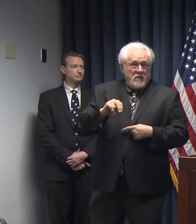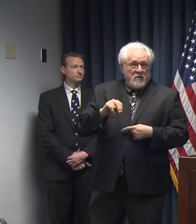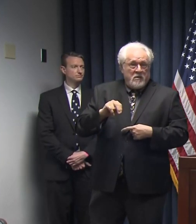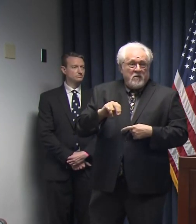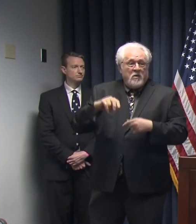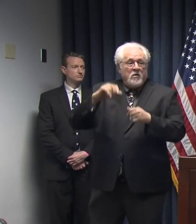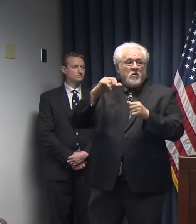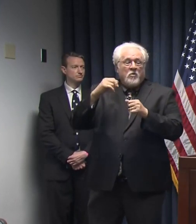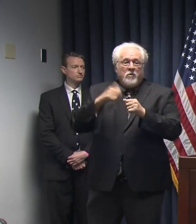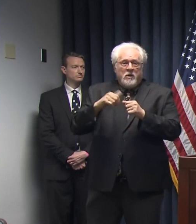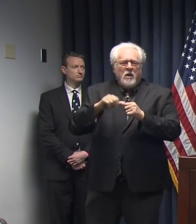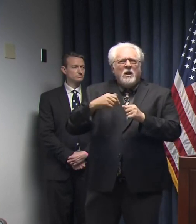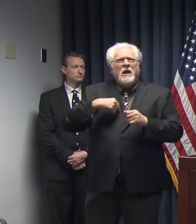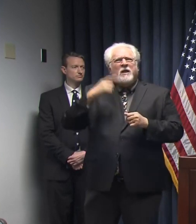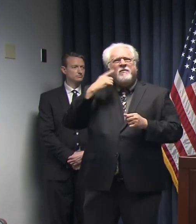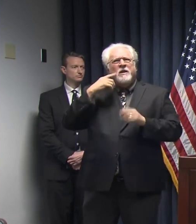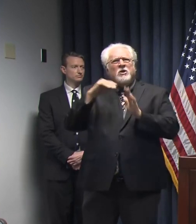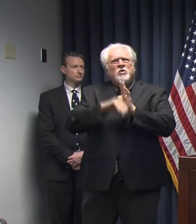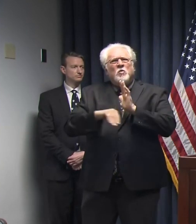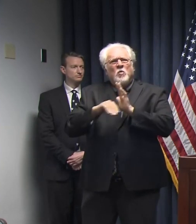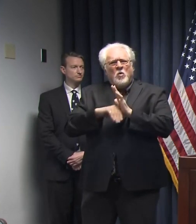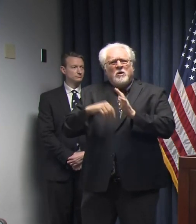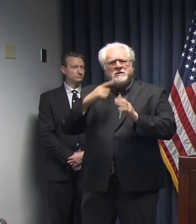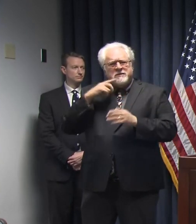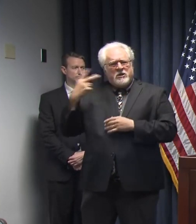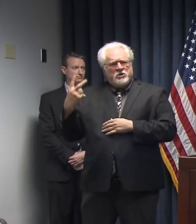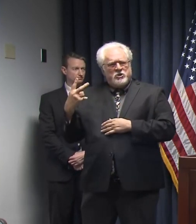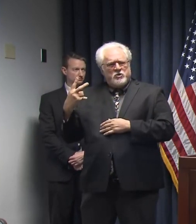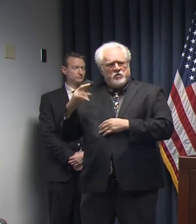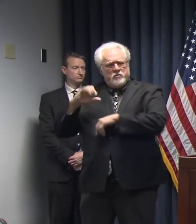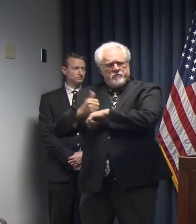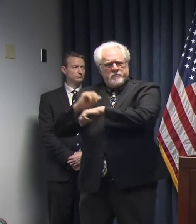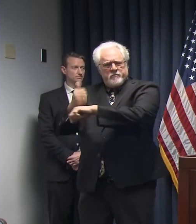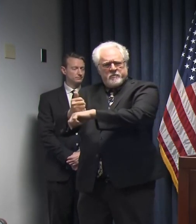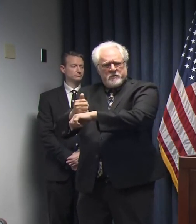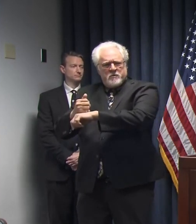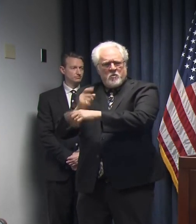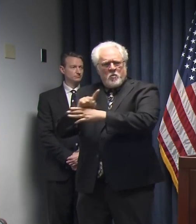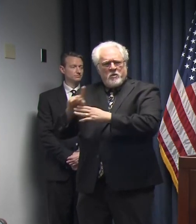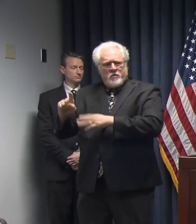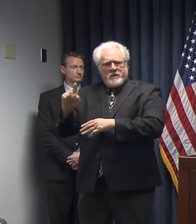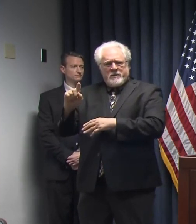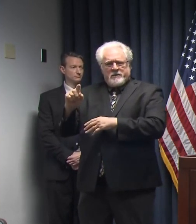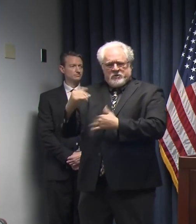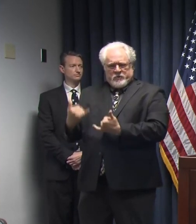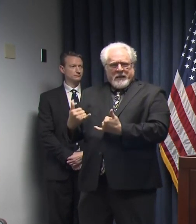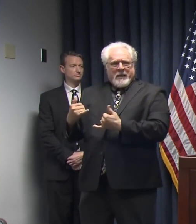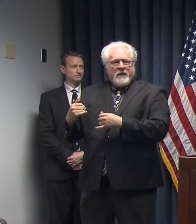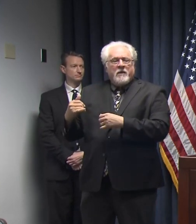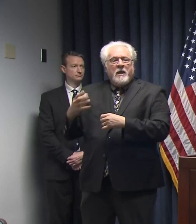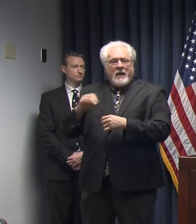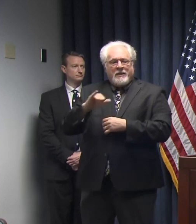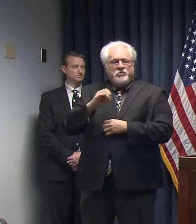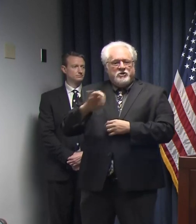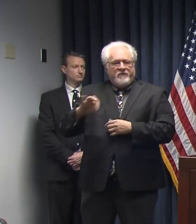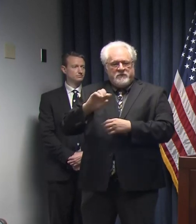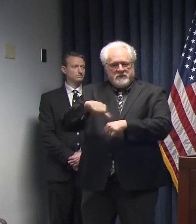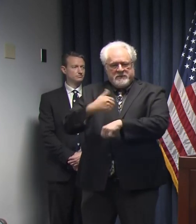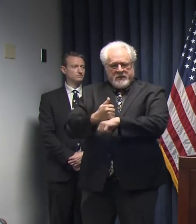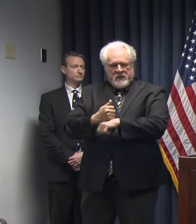that I think it was New Orleans set up their two test sites a week ago today. And Jefferson set up